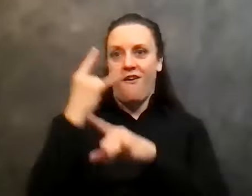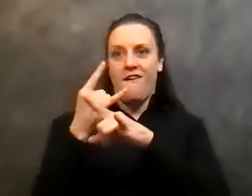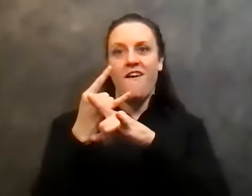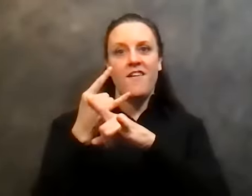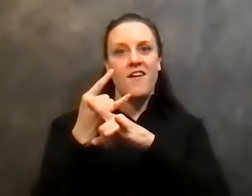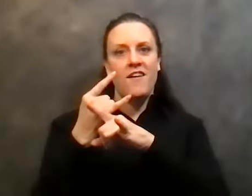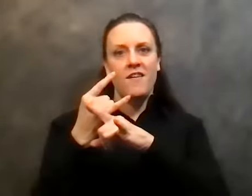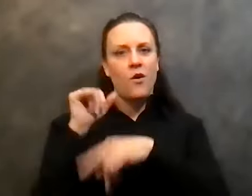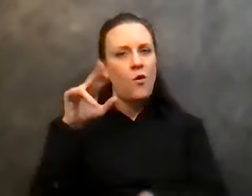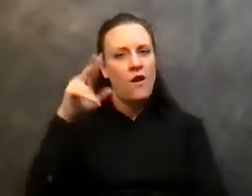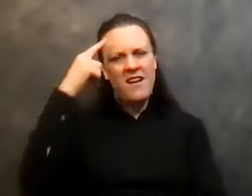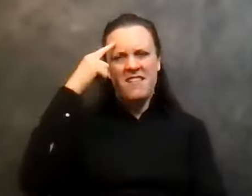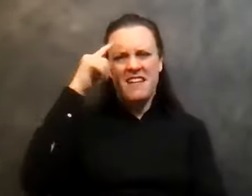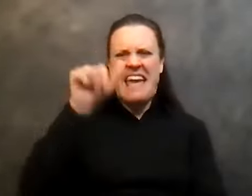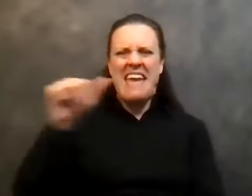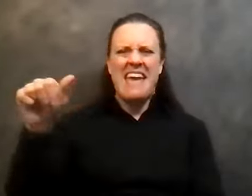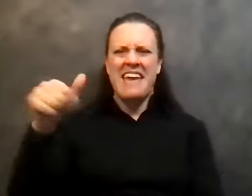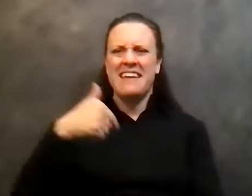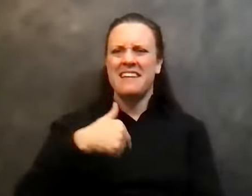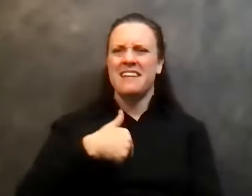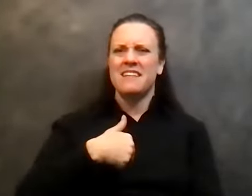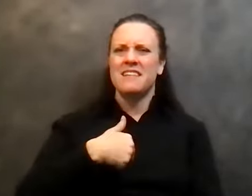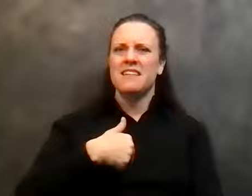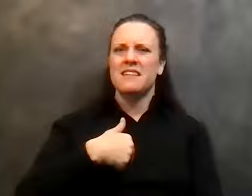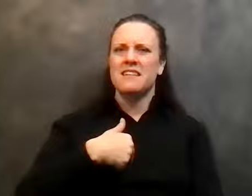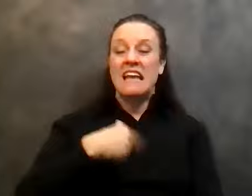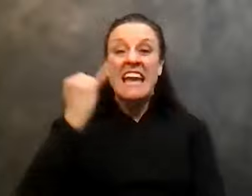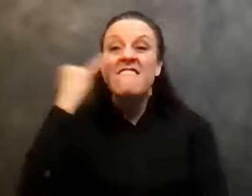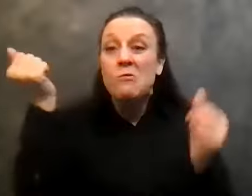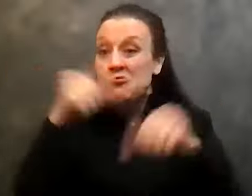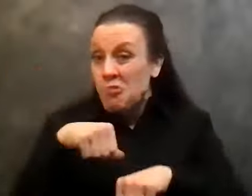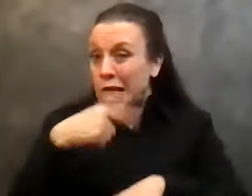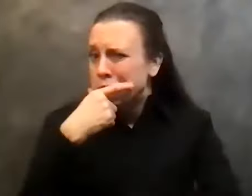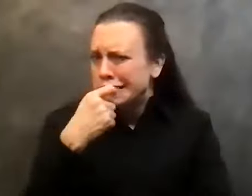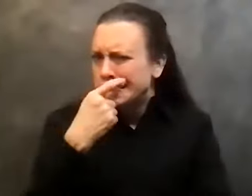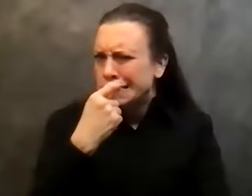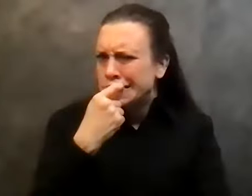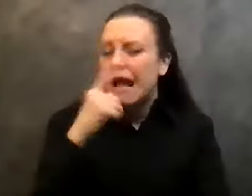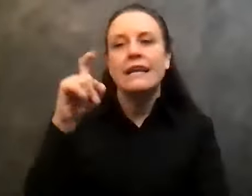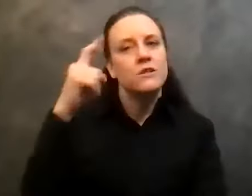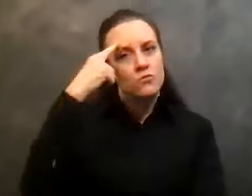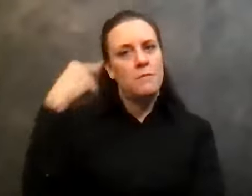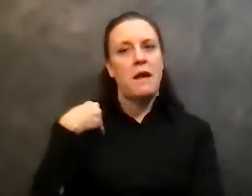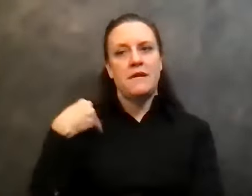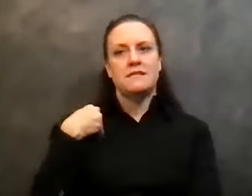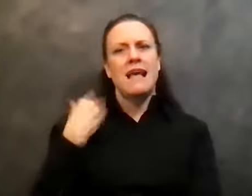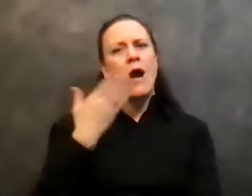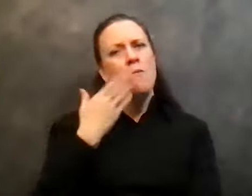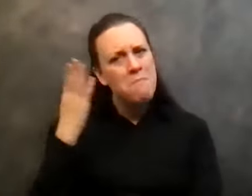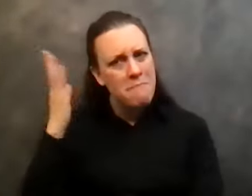could do this AA so much better than I'm doing it now. Now, you know, and I need to remind myself just how bad it is, you know, being